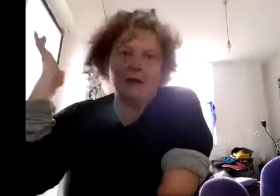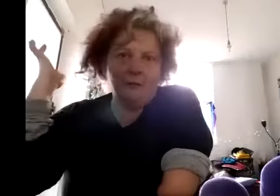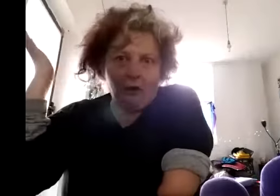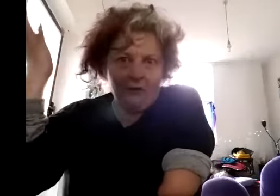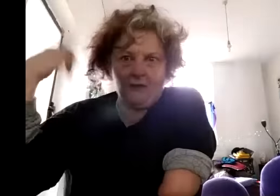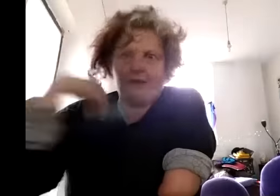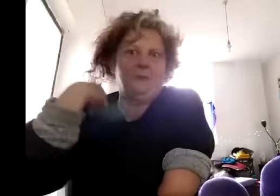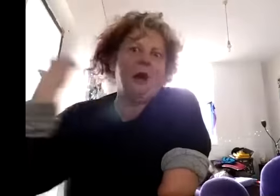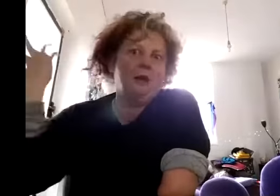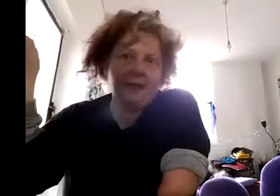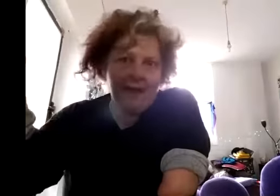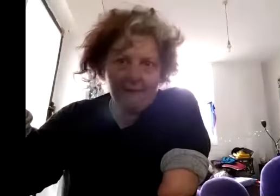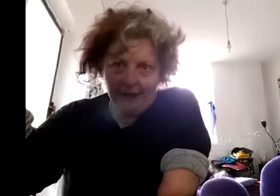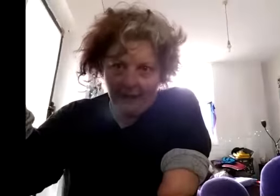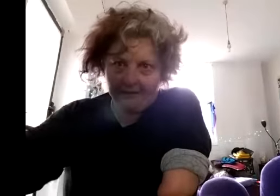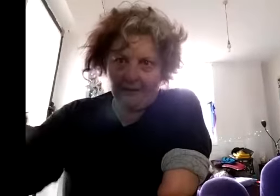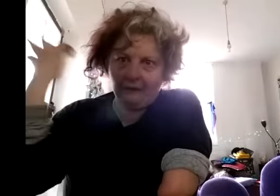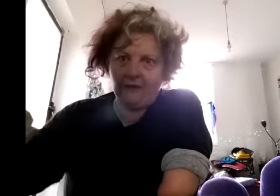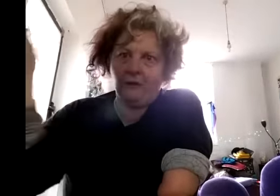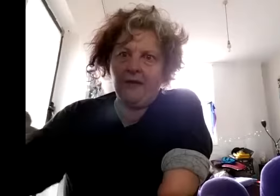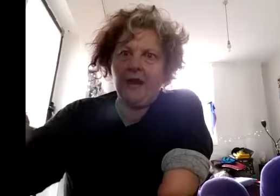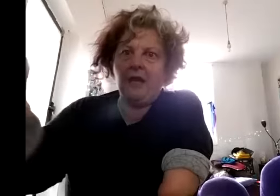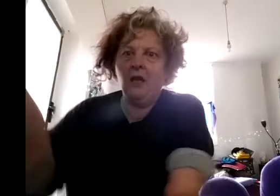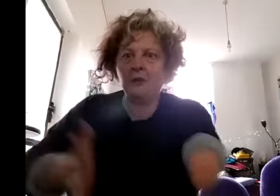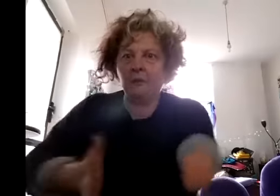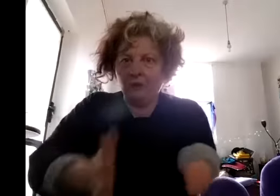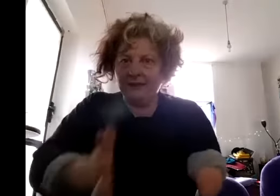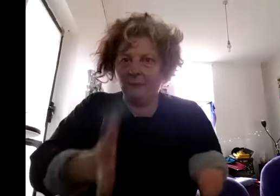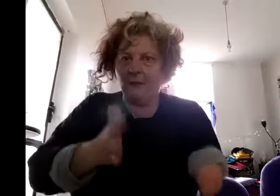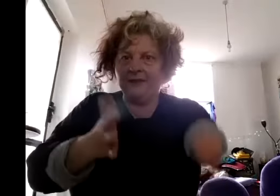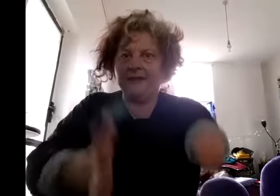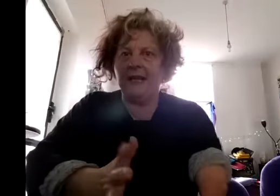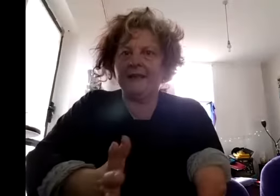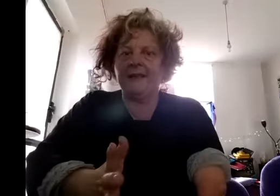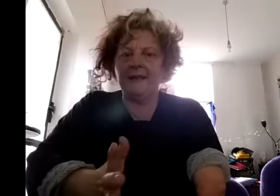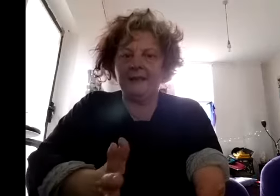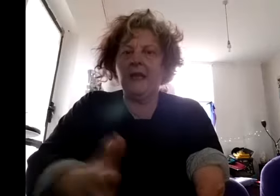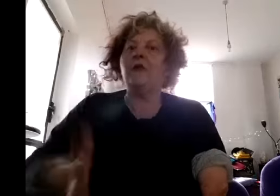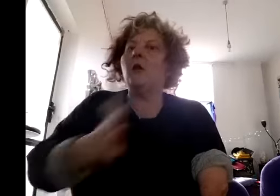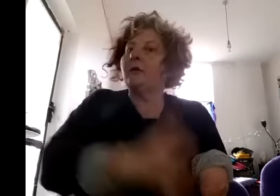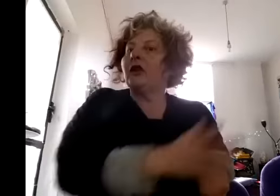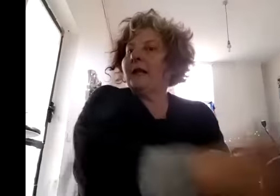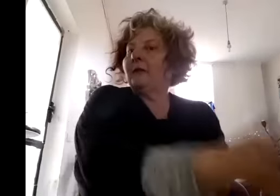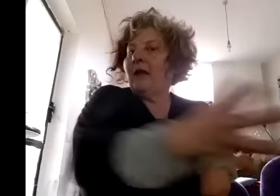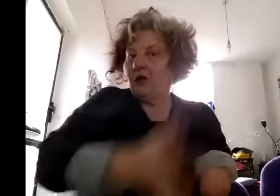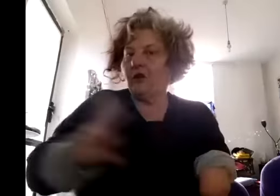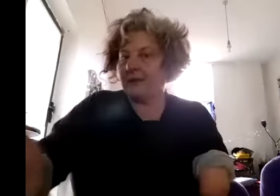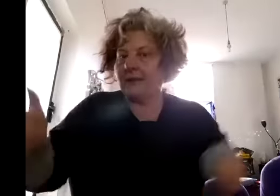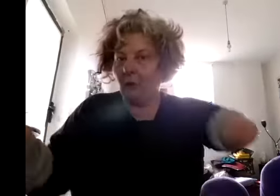even go there just some totally out there stuff gets on there so because that's where we started even though we've changed venues as well